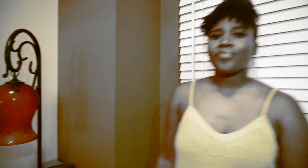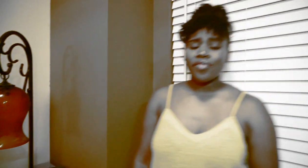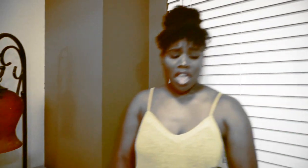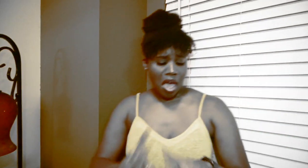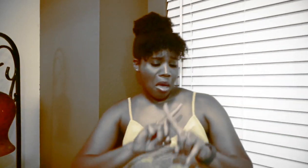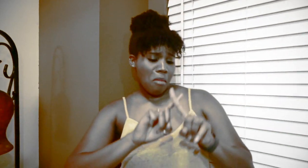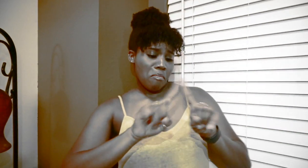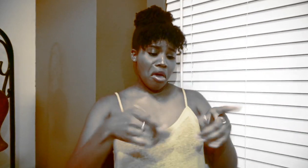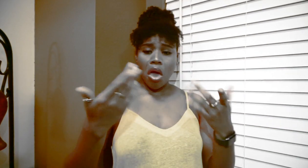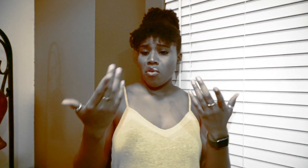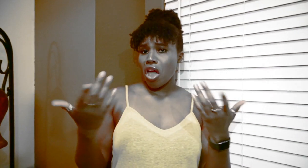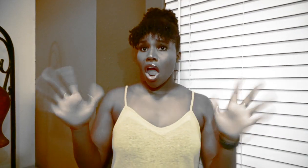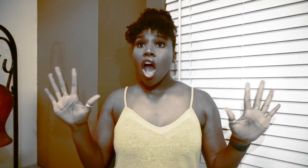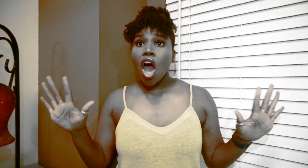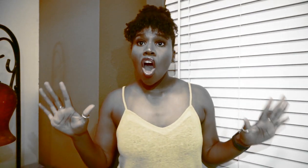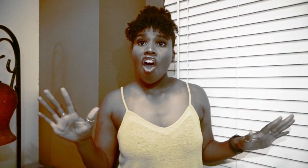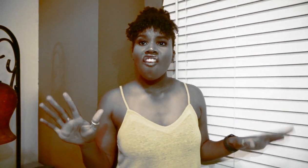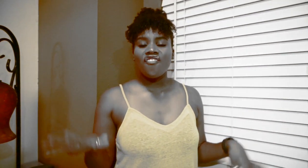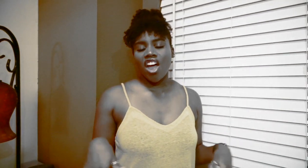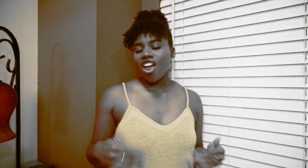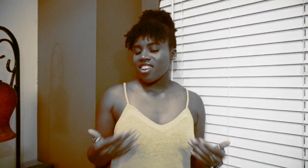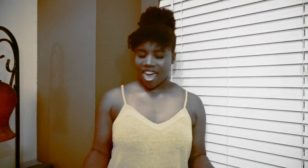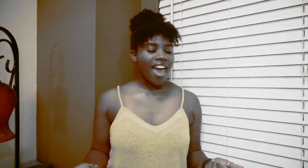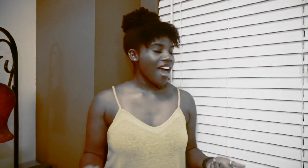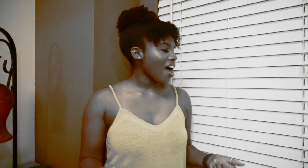But it's over now